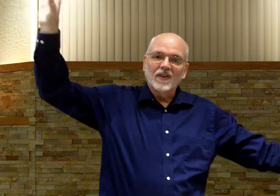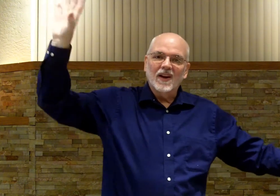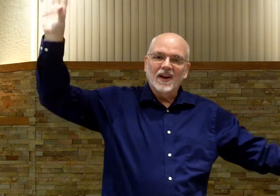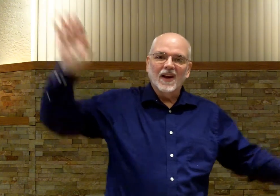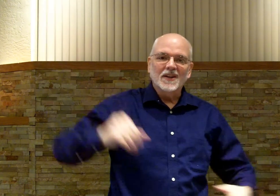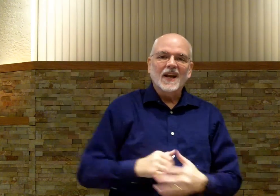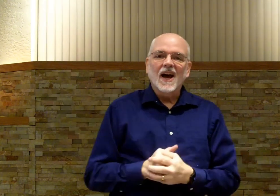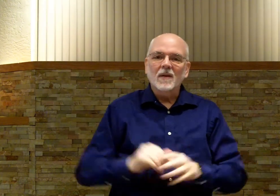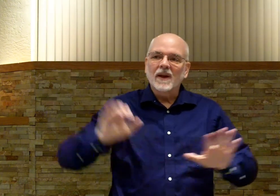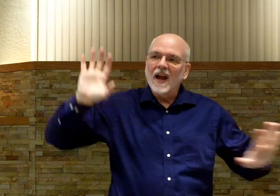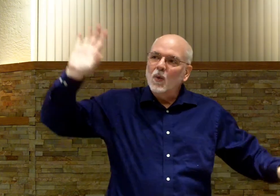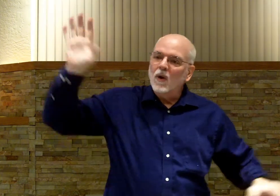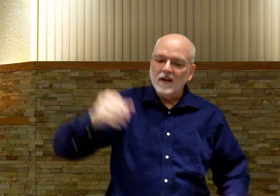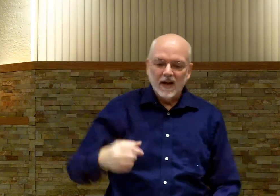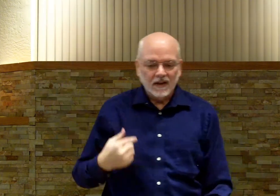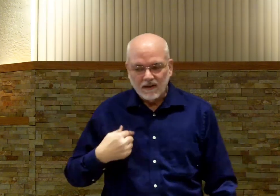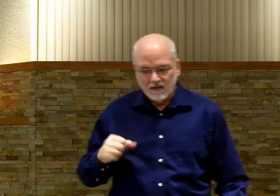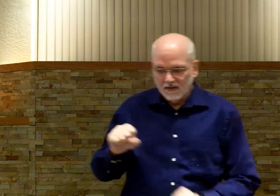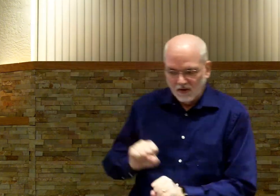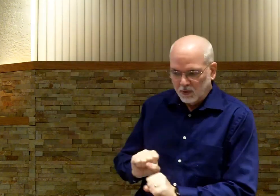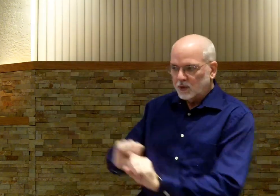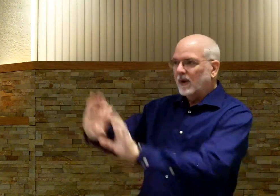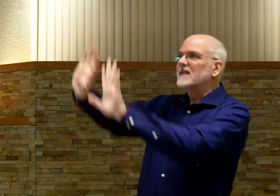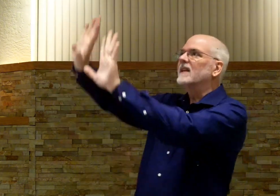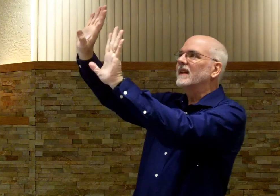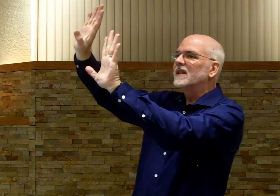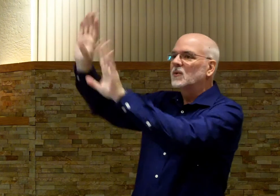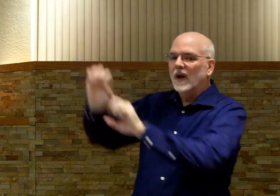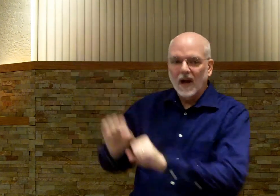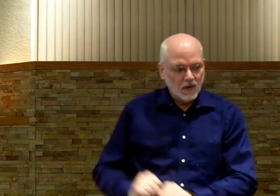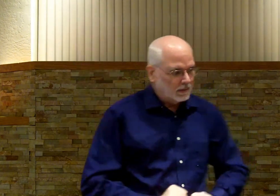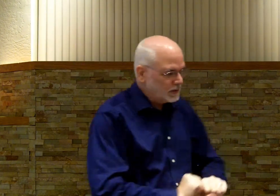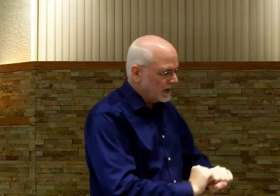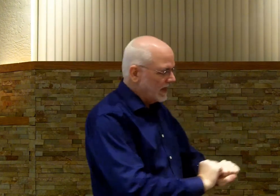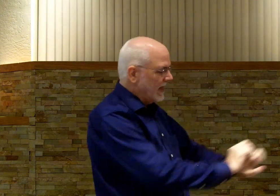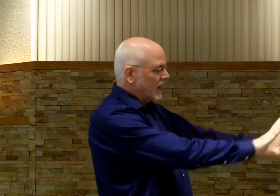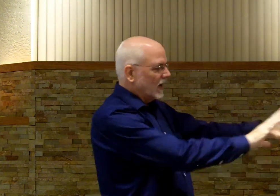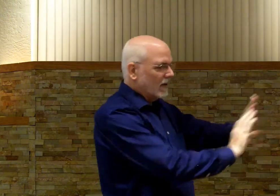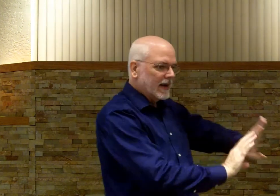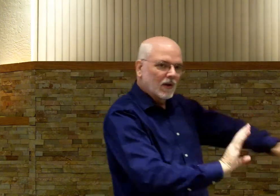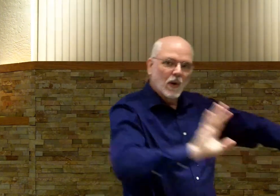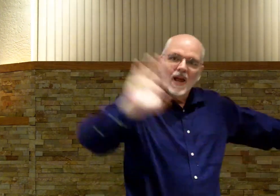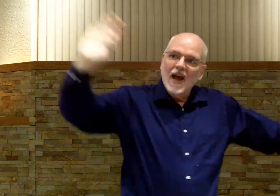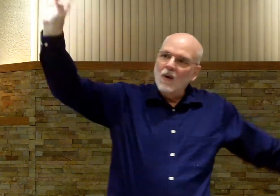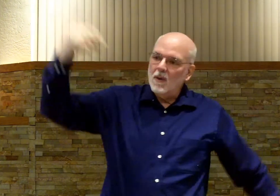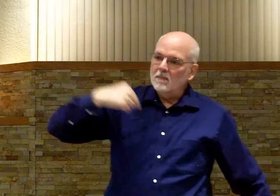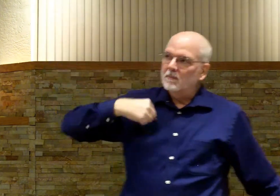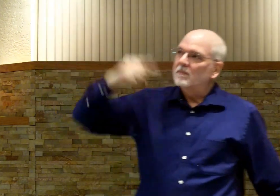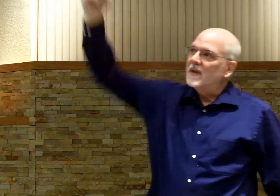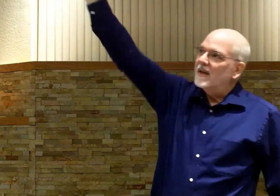a dichotomy. I don't want to push my sin this way. I want to push it that way. I want to get it away. I want me.